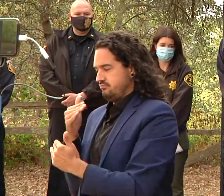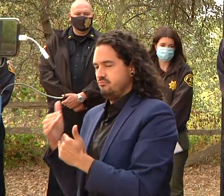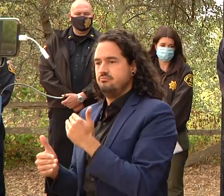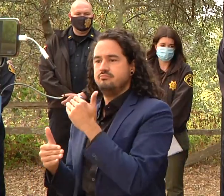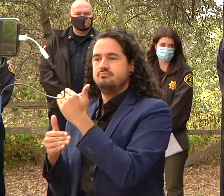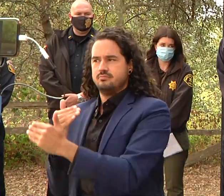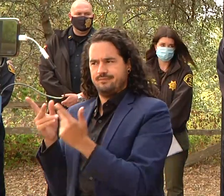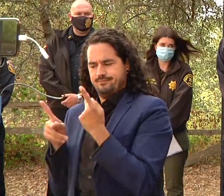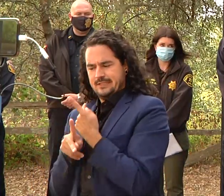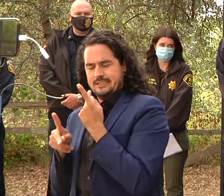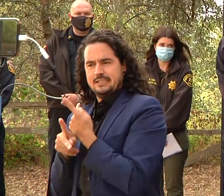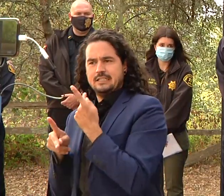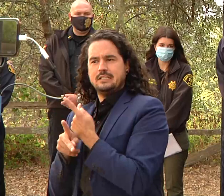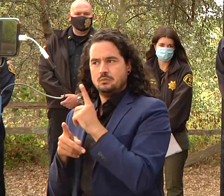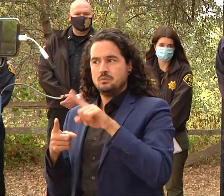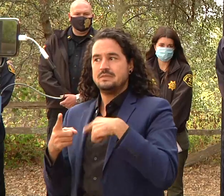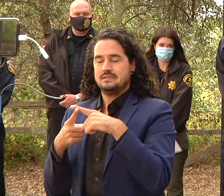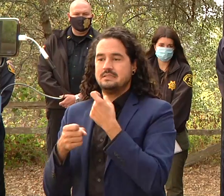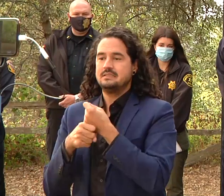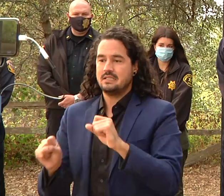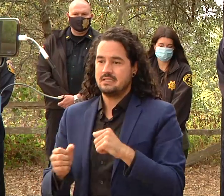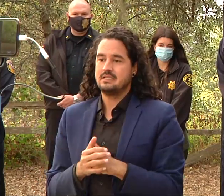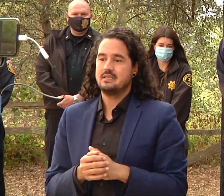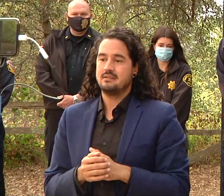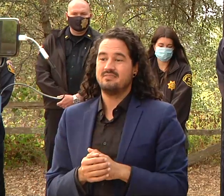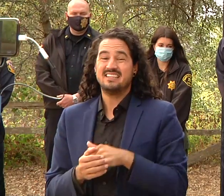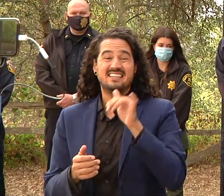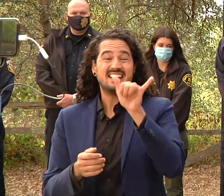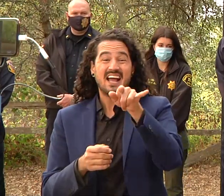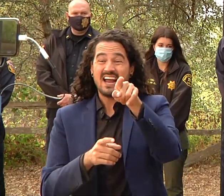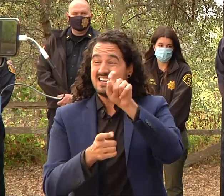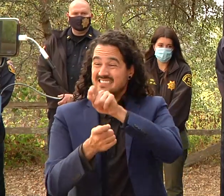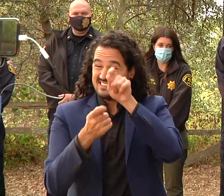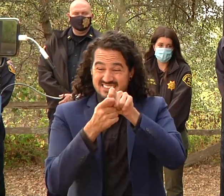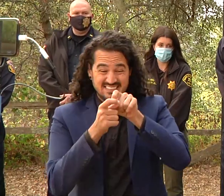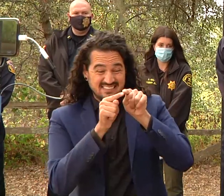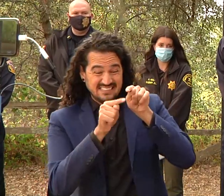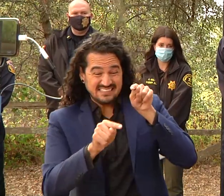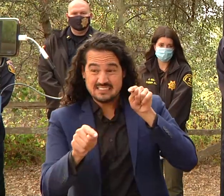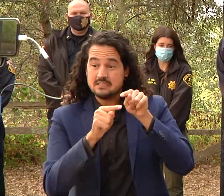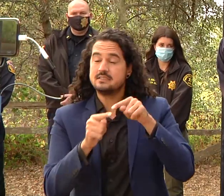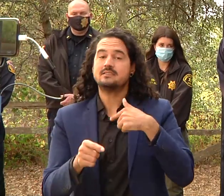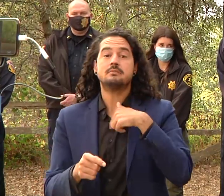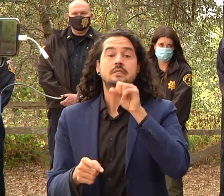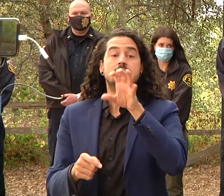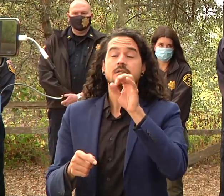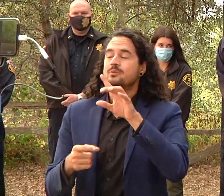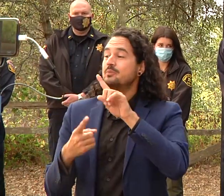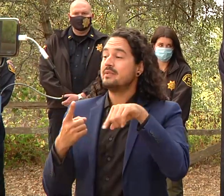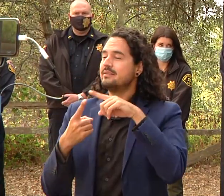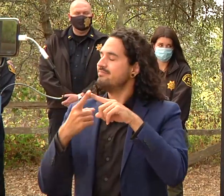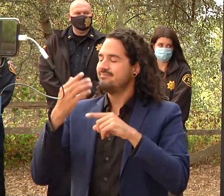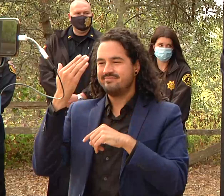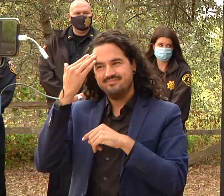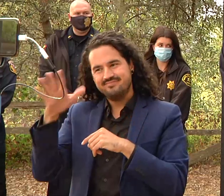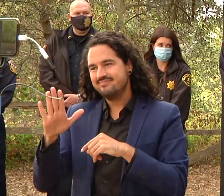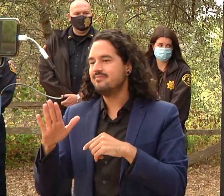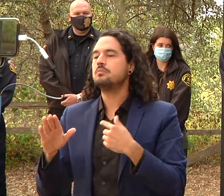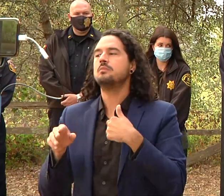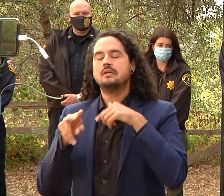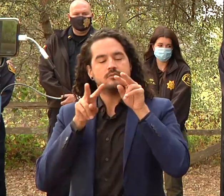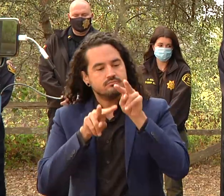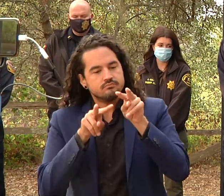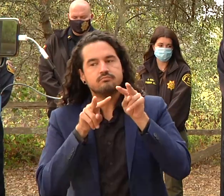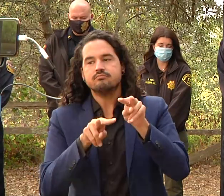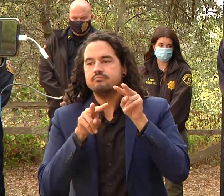i can't give you an exact date i will tell you that it is something on our radar and we are looking at that carefully and you'll